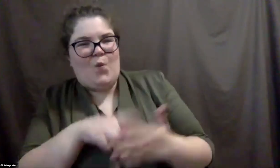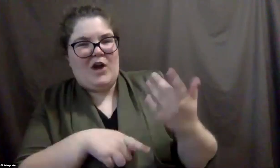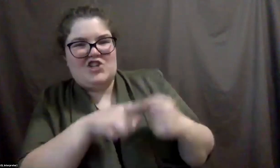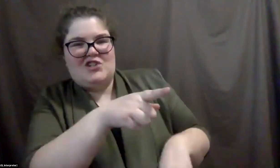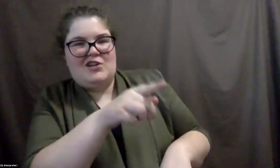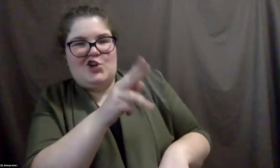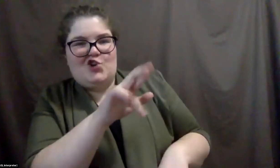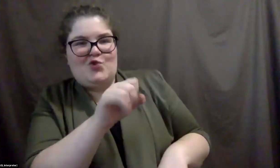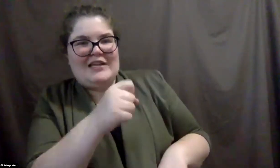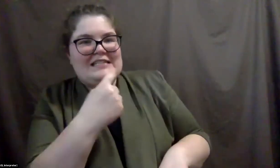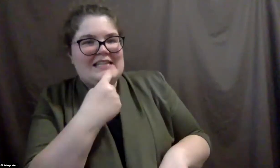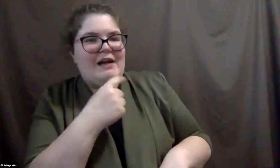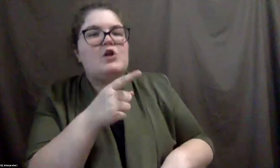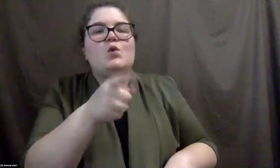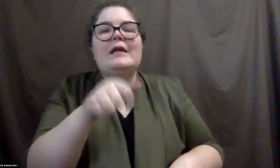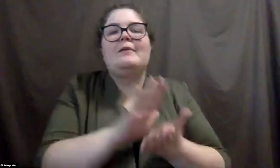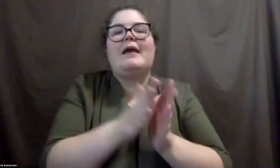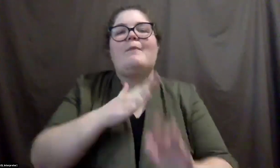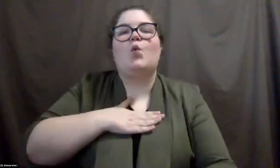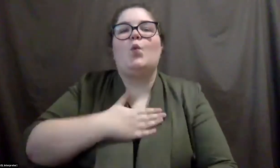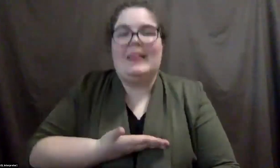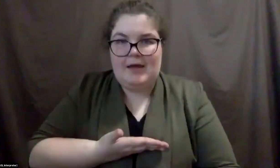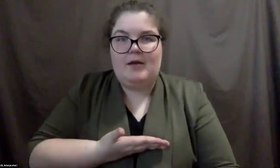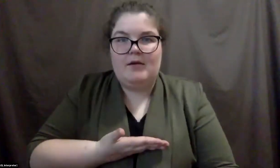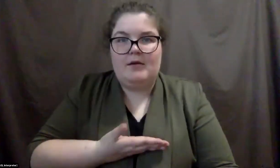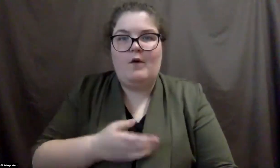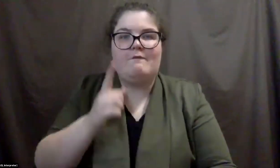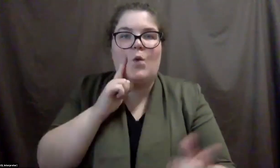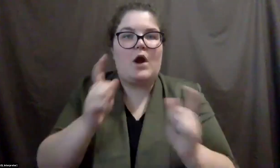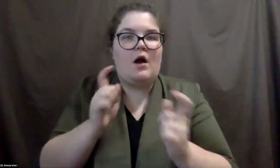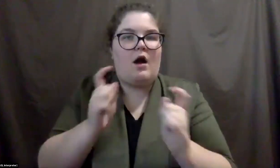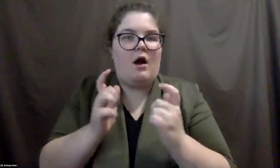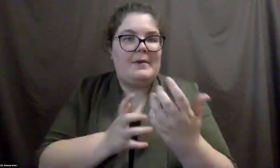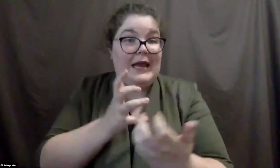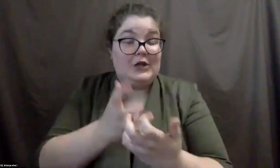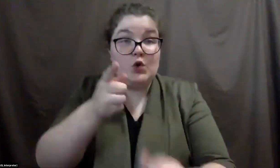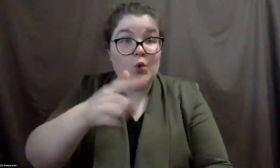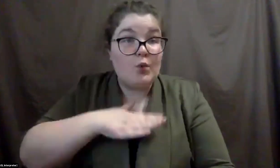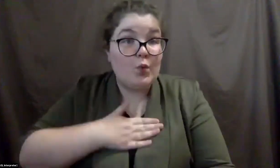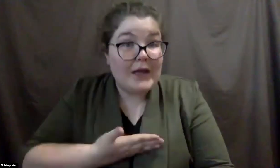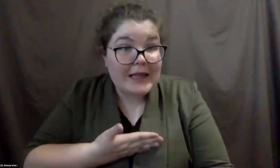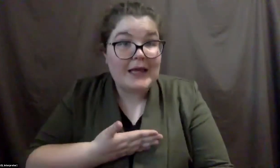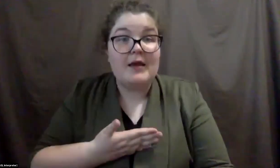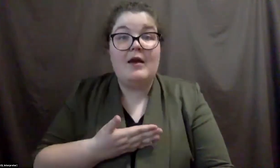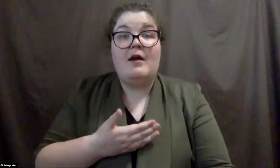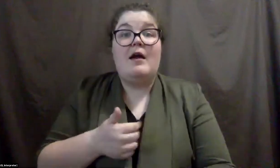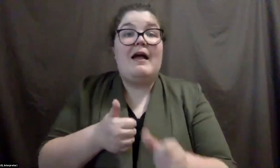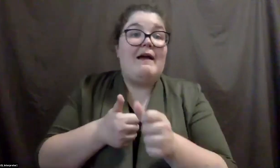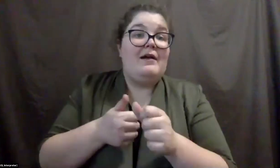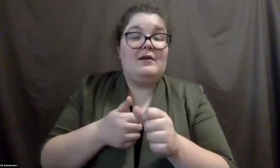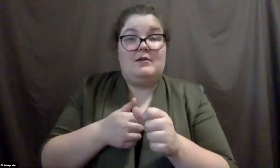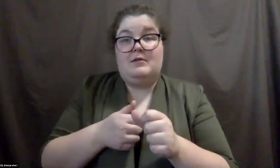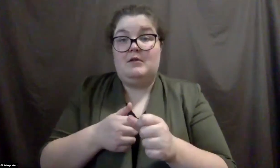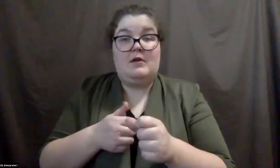You need to be willing to make those accommodations. And if you're willing and you're following through on these requests for